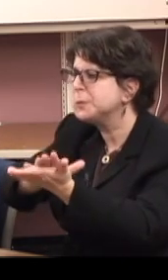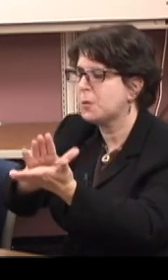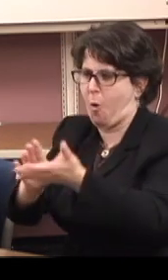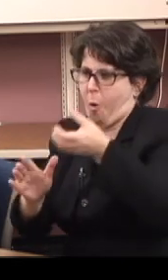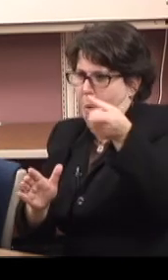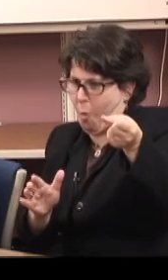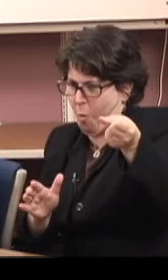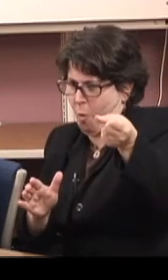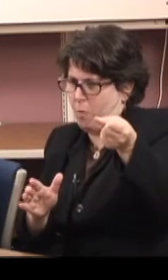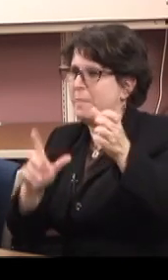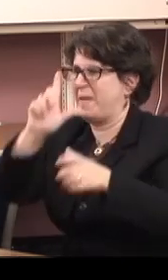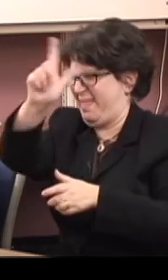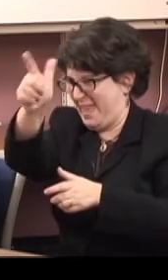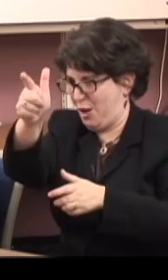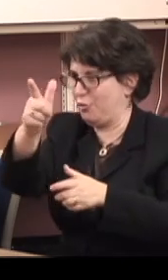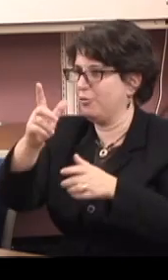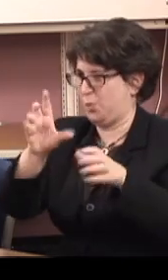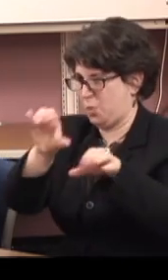have.